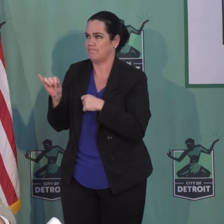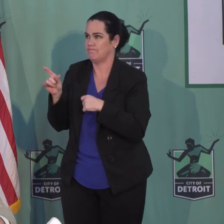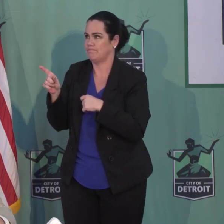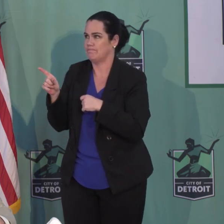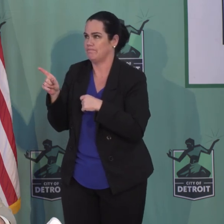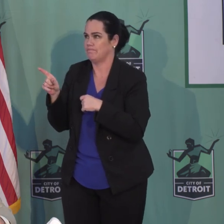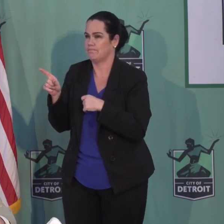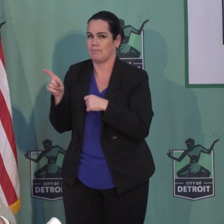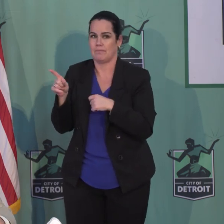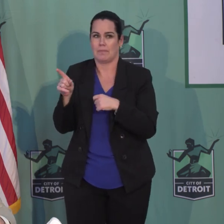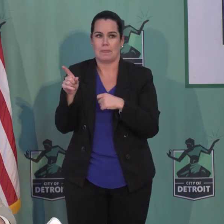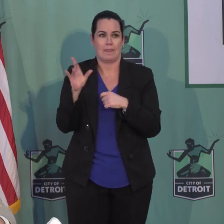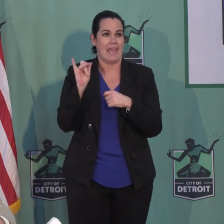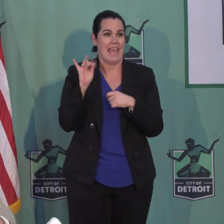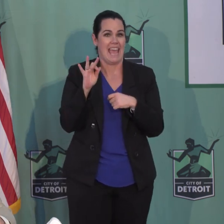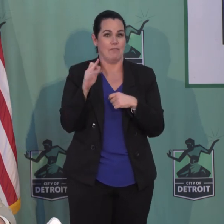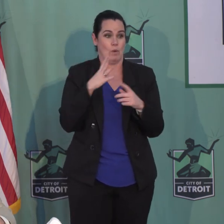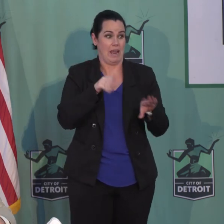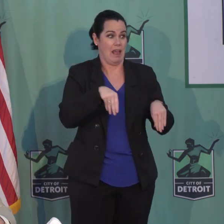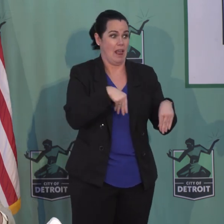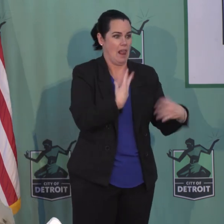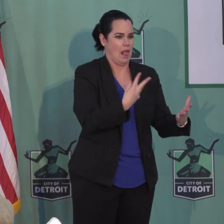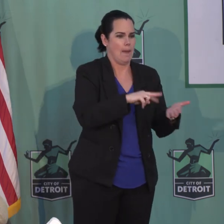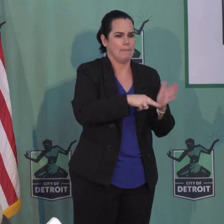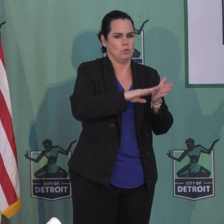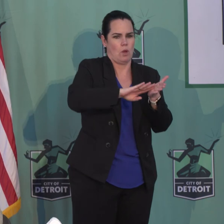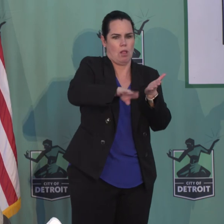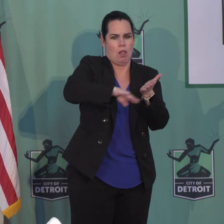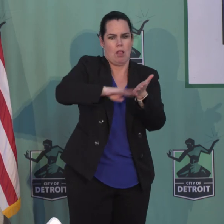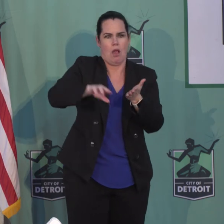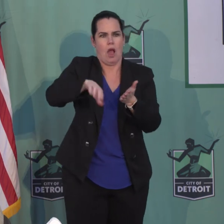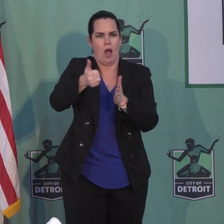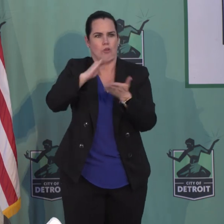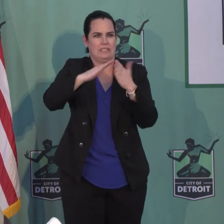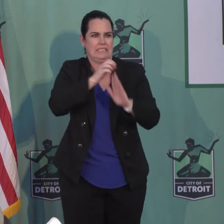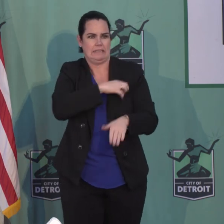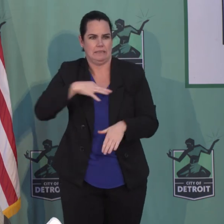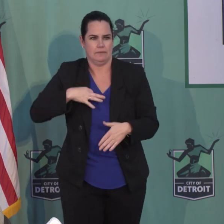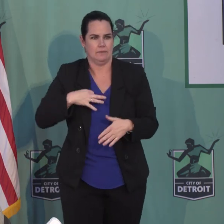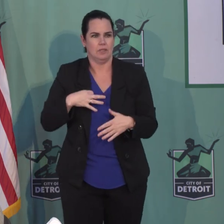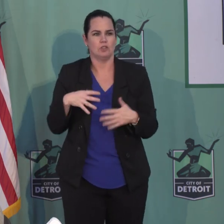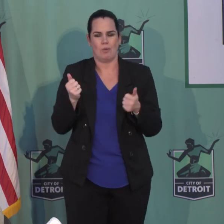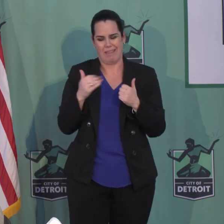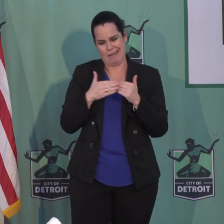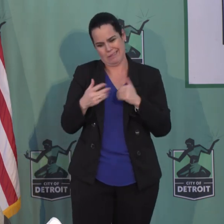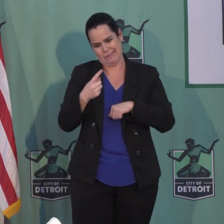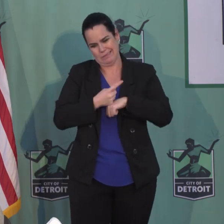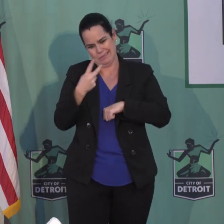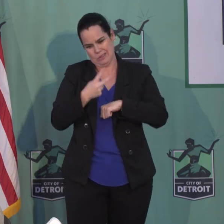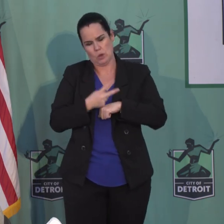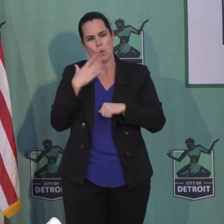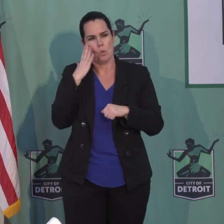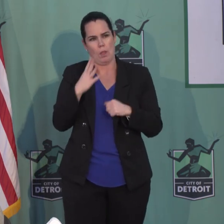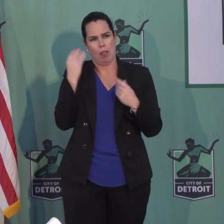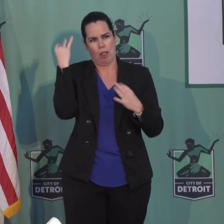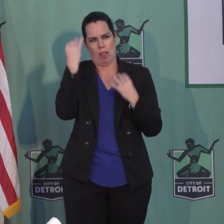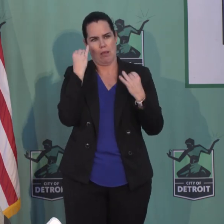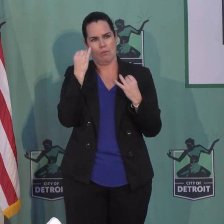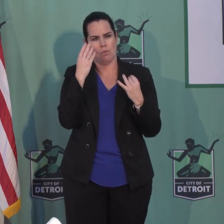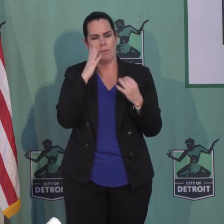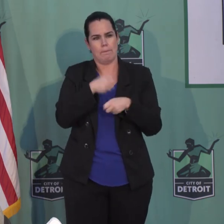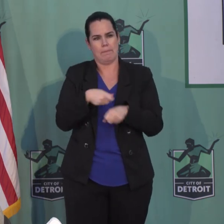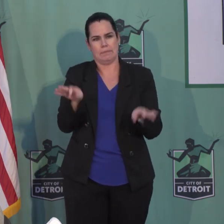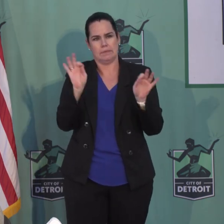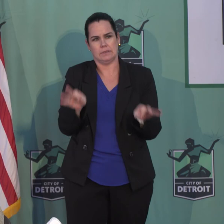some of their colleagues in other departments. And so we're trying to balance that. And I think in the next day or two, we'll reach a